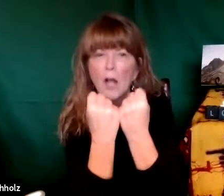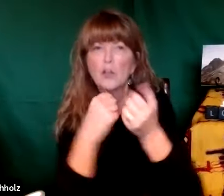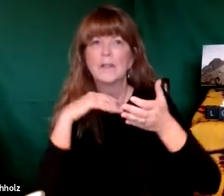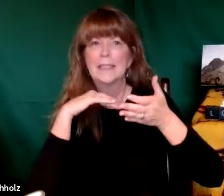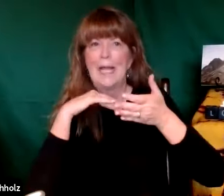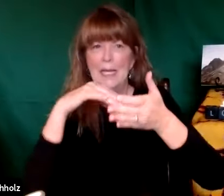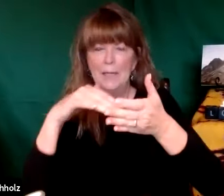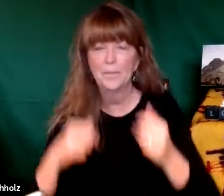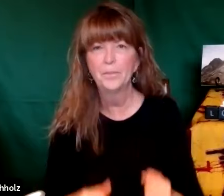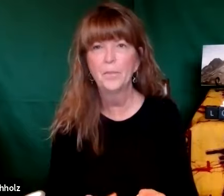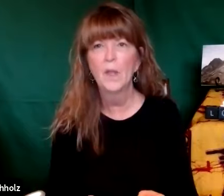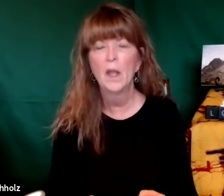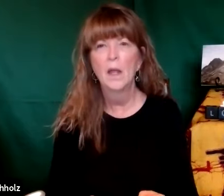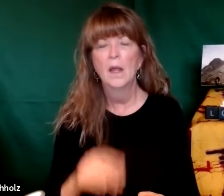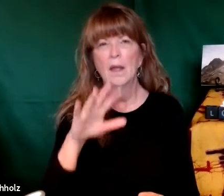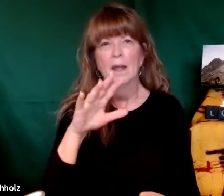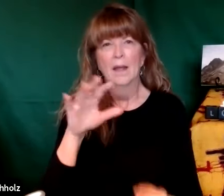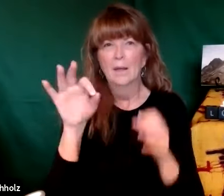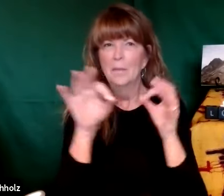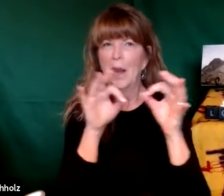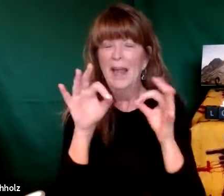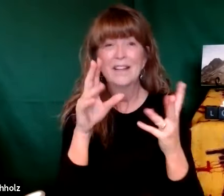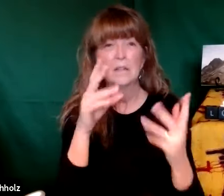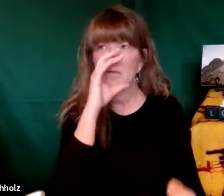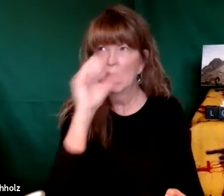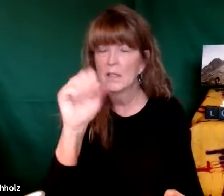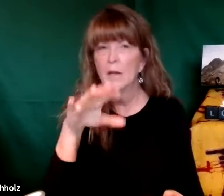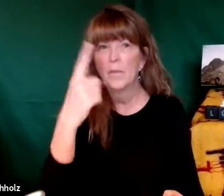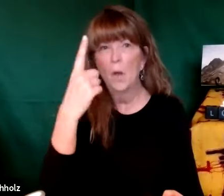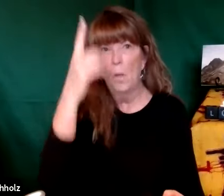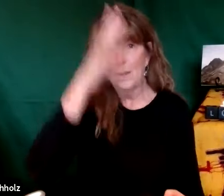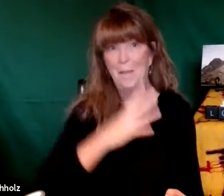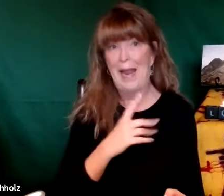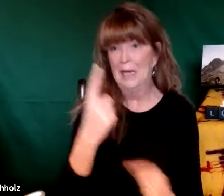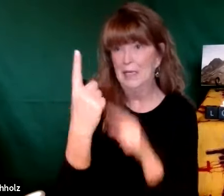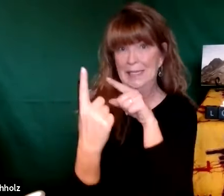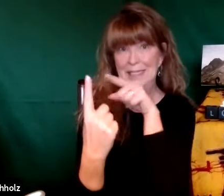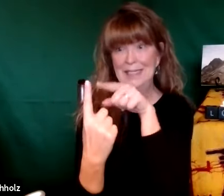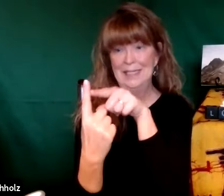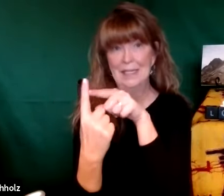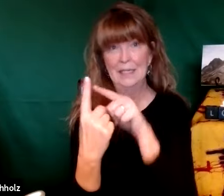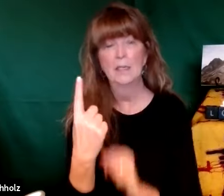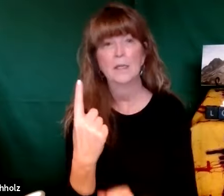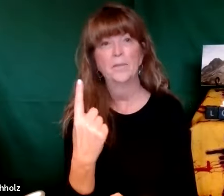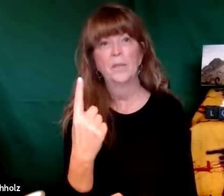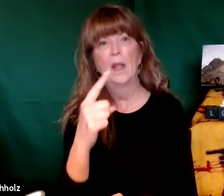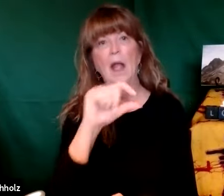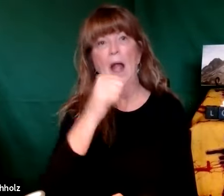one sociology sociological study showed this was this one really fascinated me it showed that one